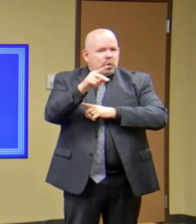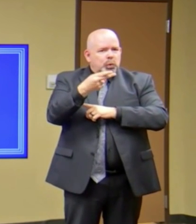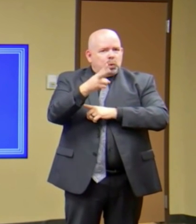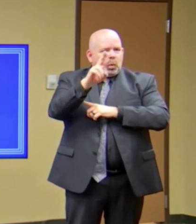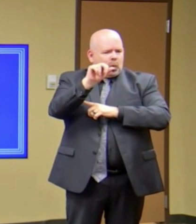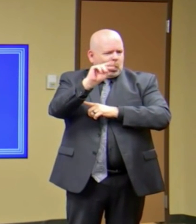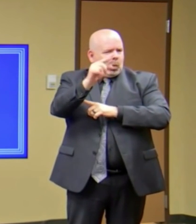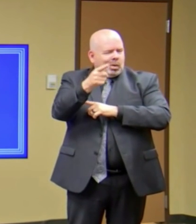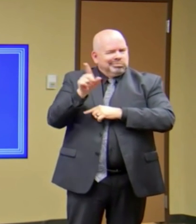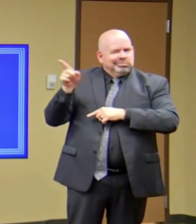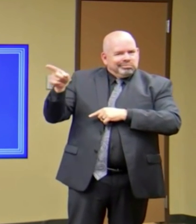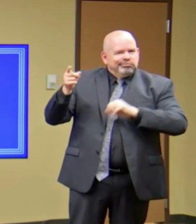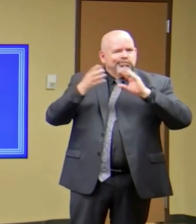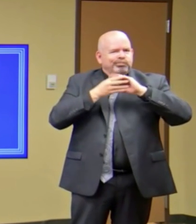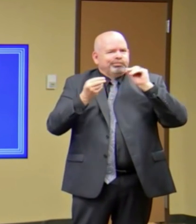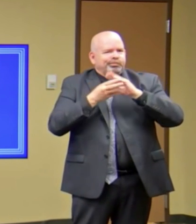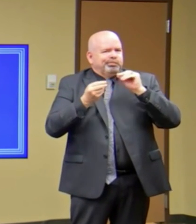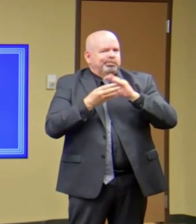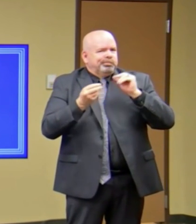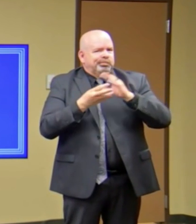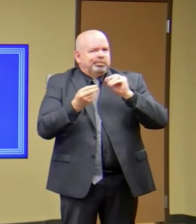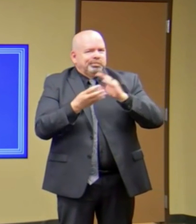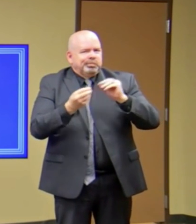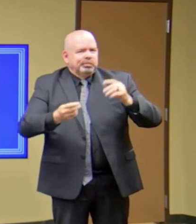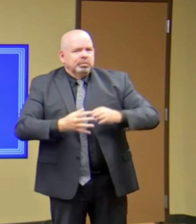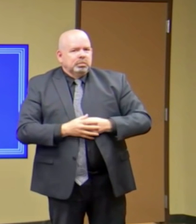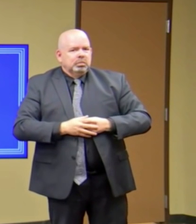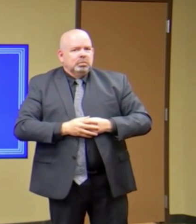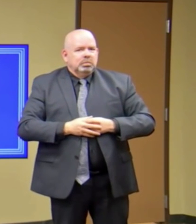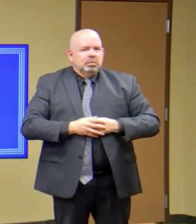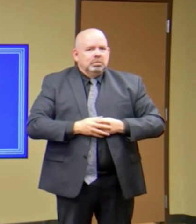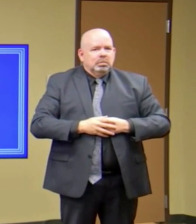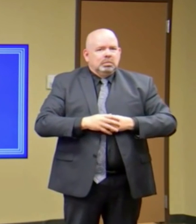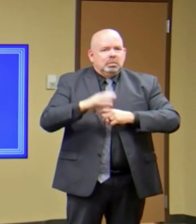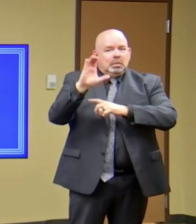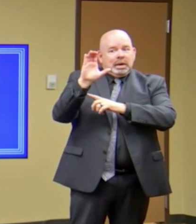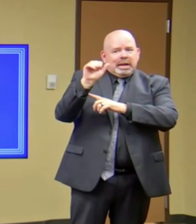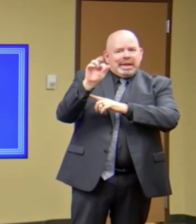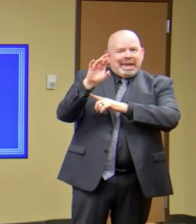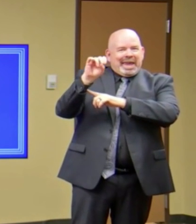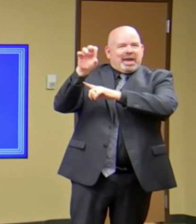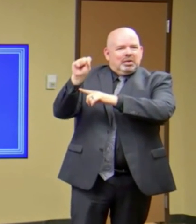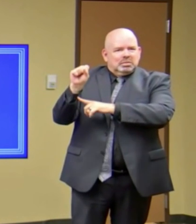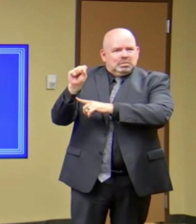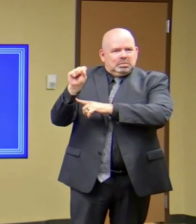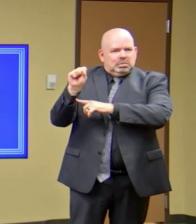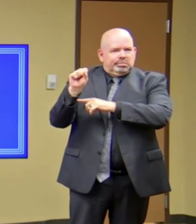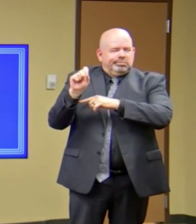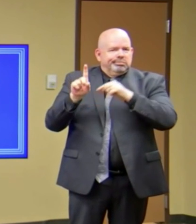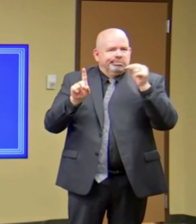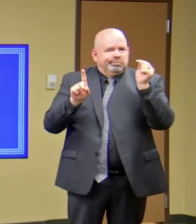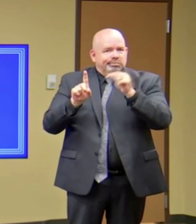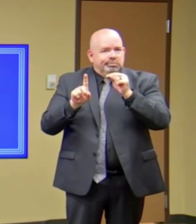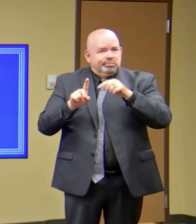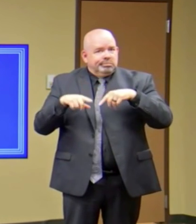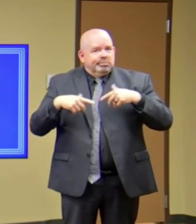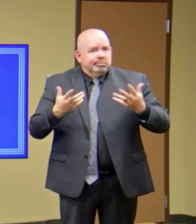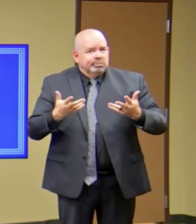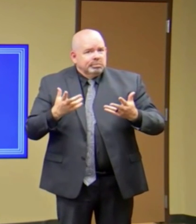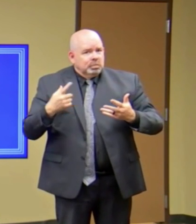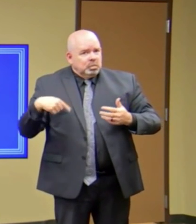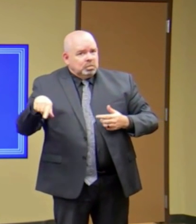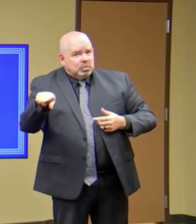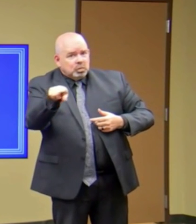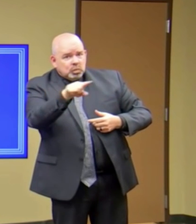a couple of things about that before I turn it over to him. But, you know, for our part, what we'll do is we're going to work with businesses. We had calls,